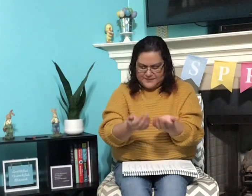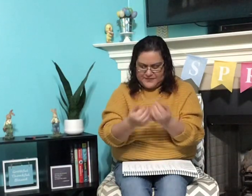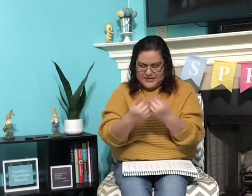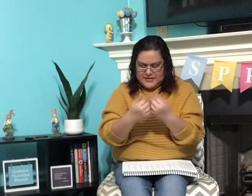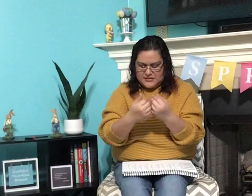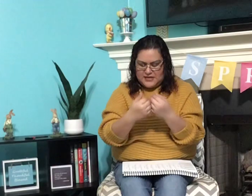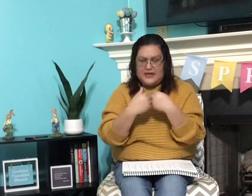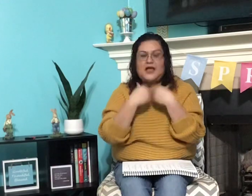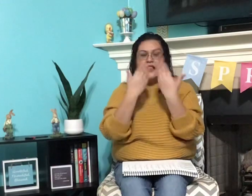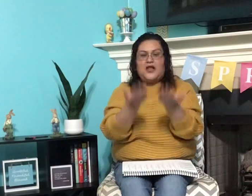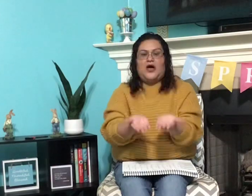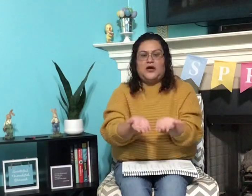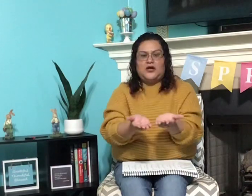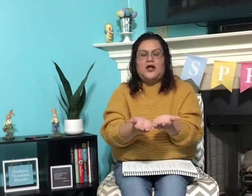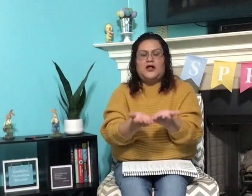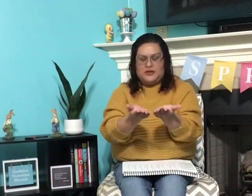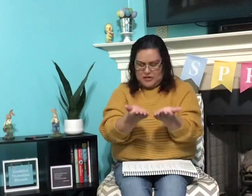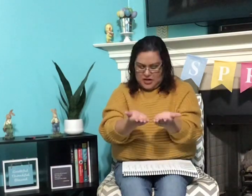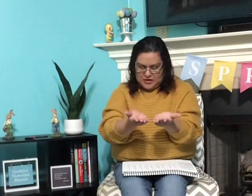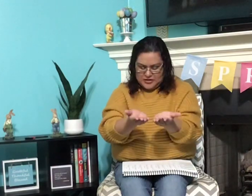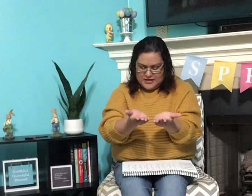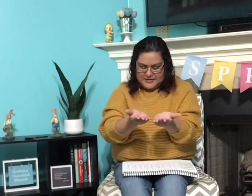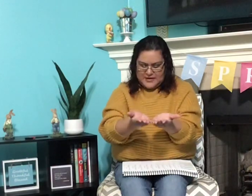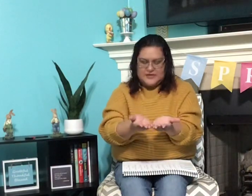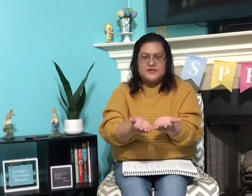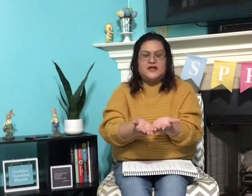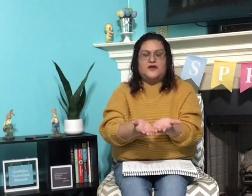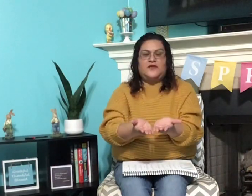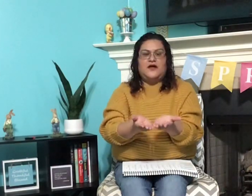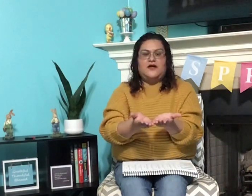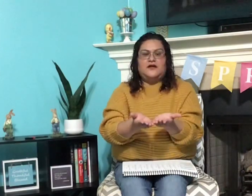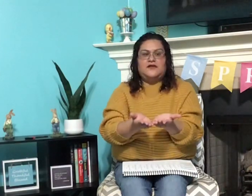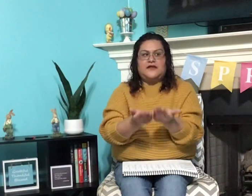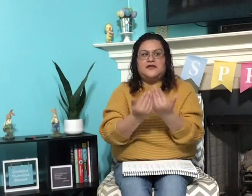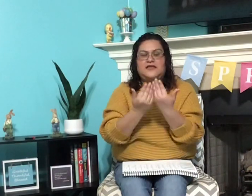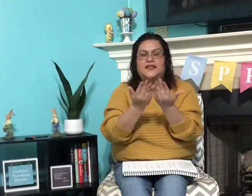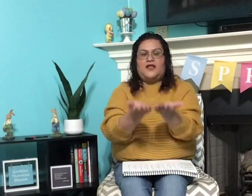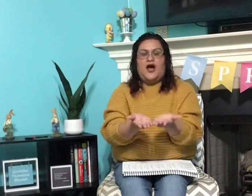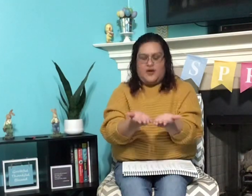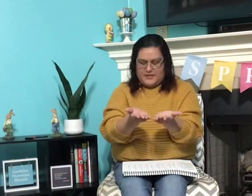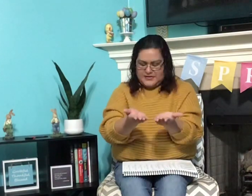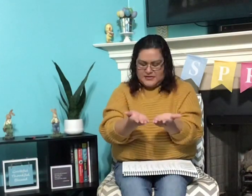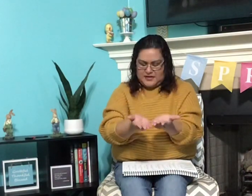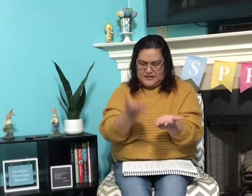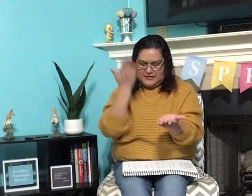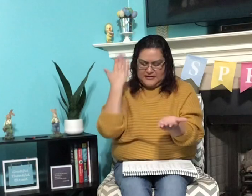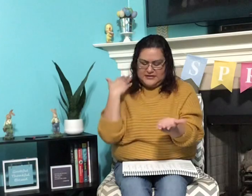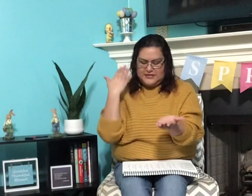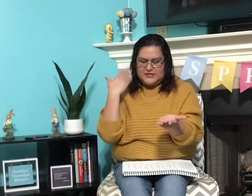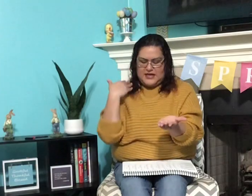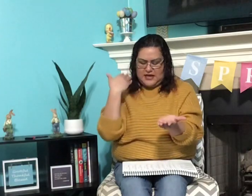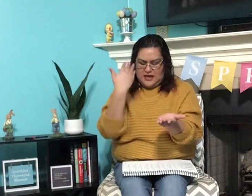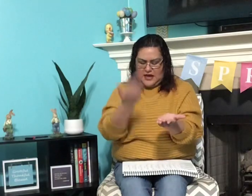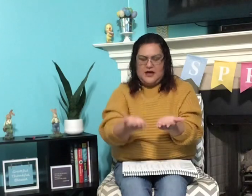Say long, long. Now instead of, now say long, but instead of ul, say h,